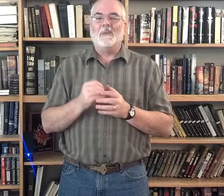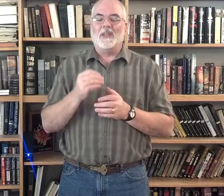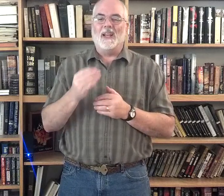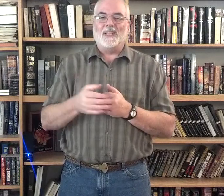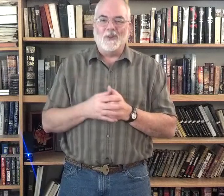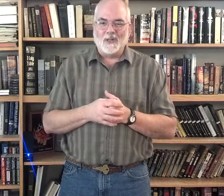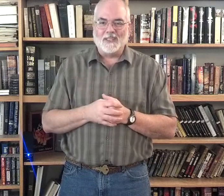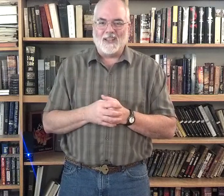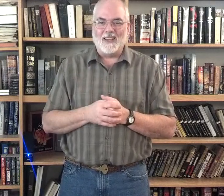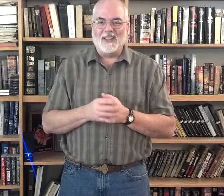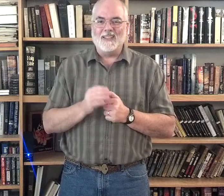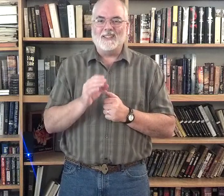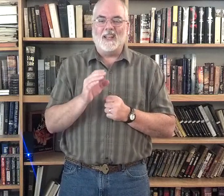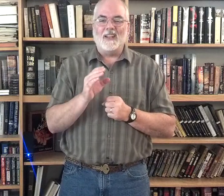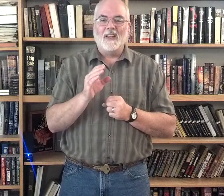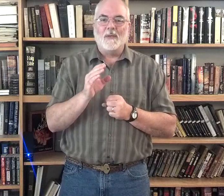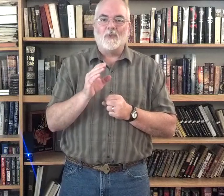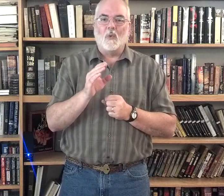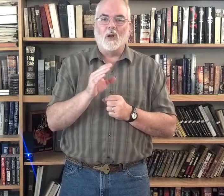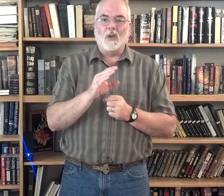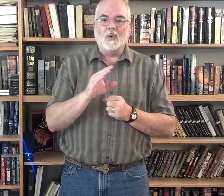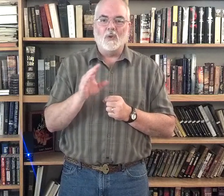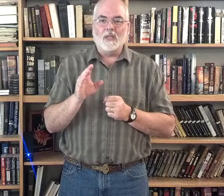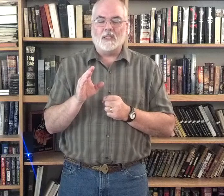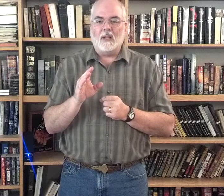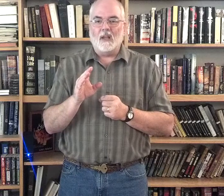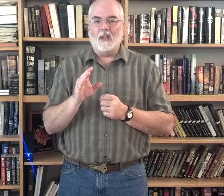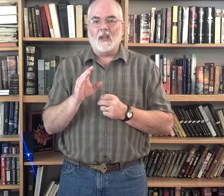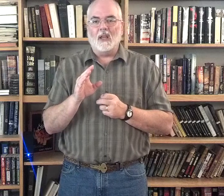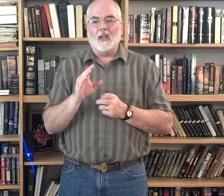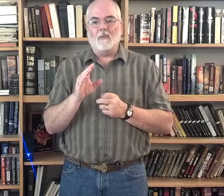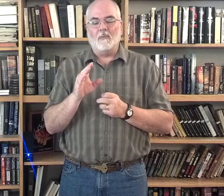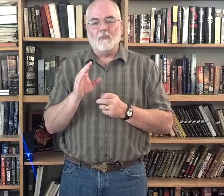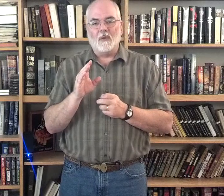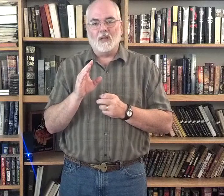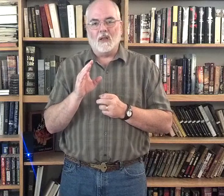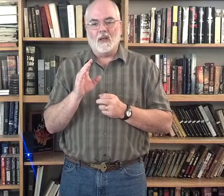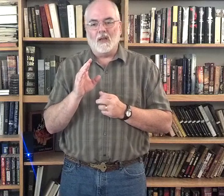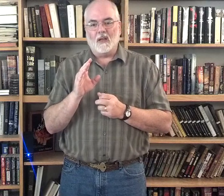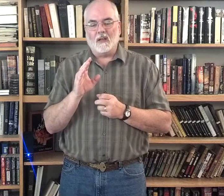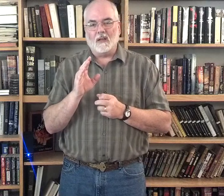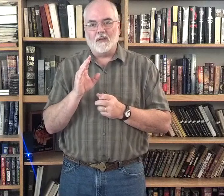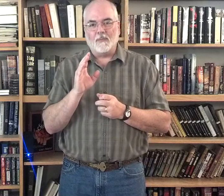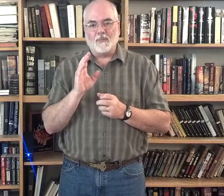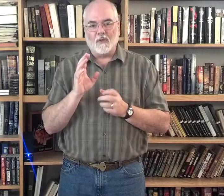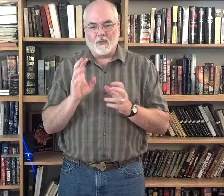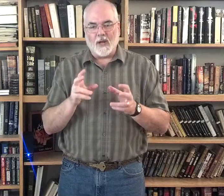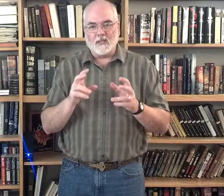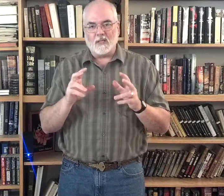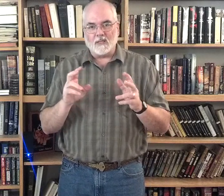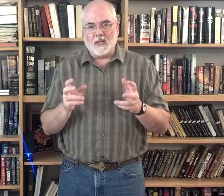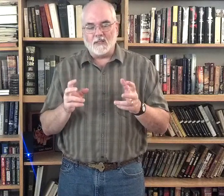the next thing I want to say is that we're going to do this thing in phrases and sentences.